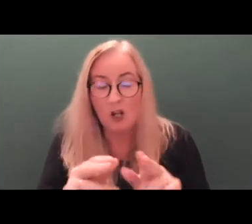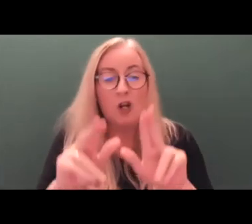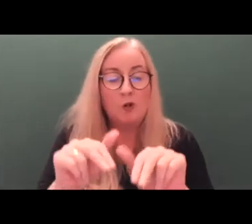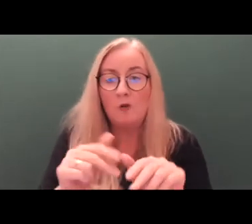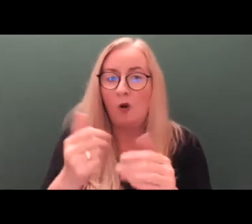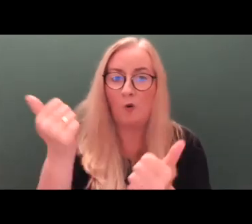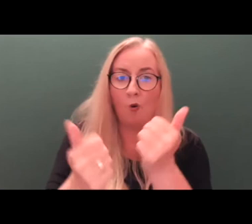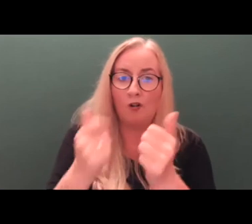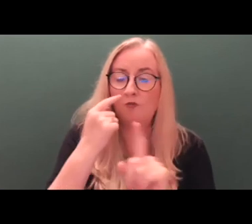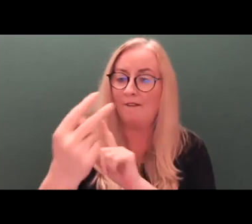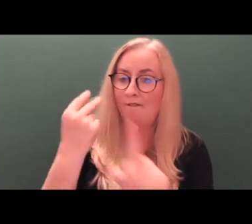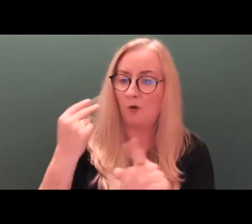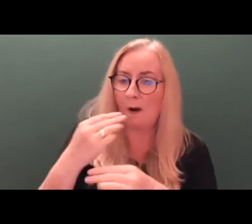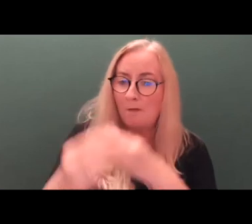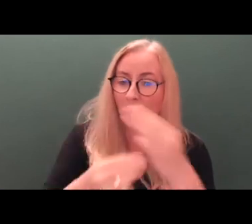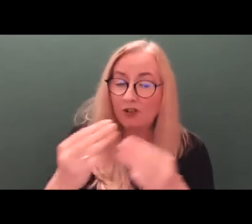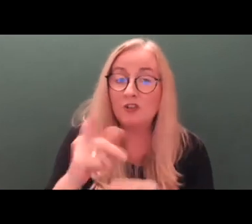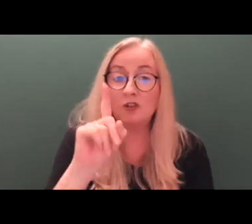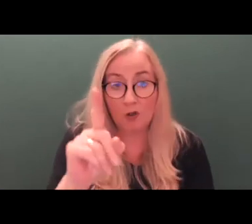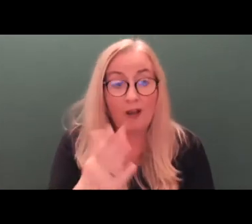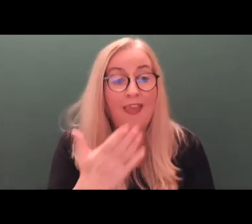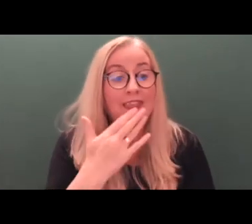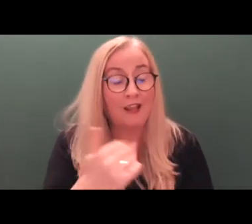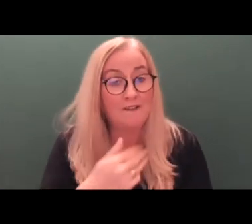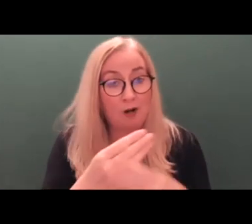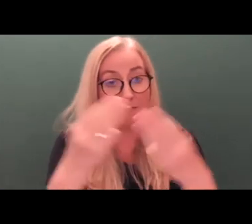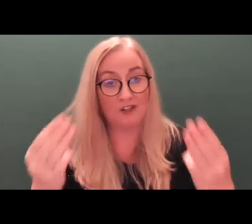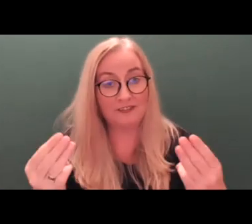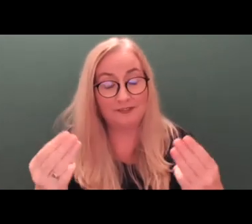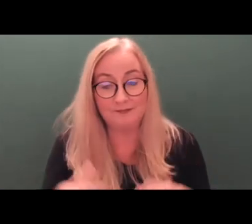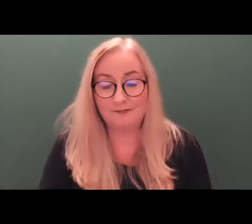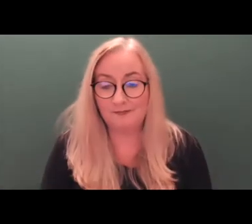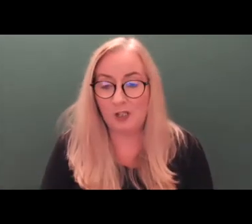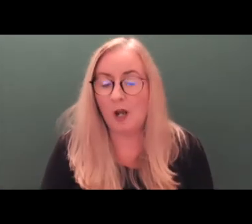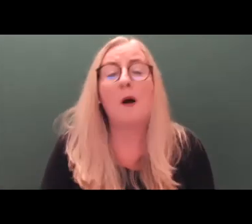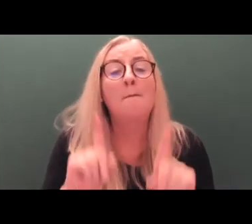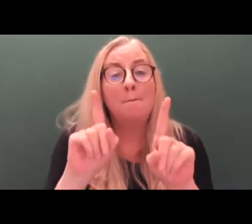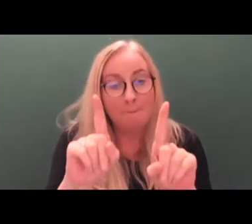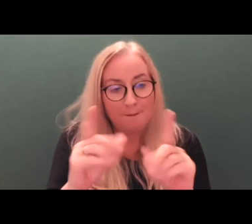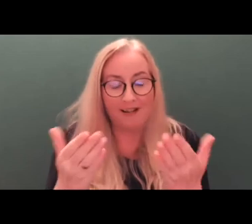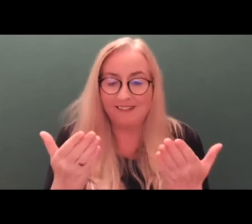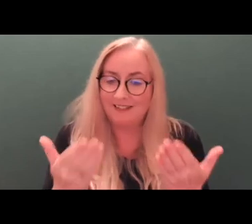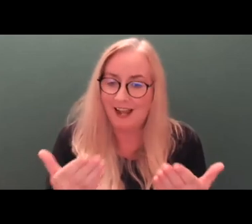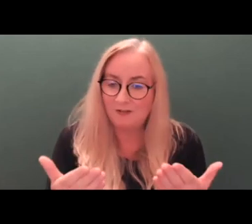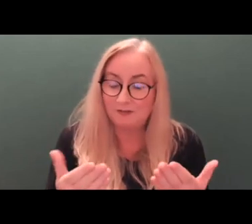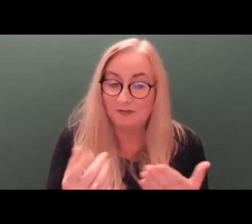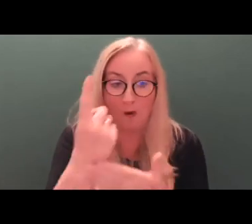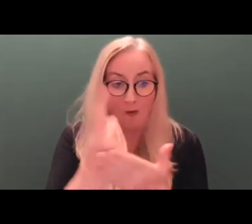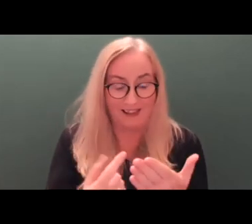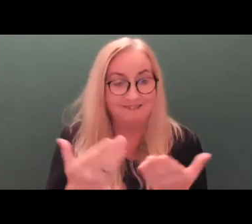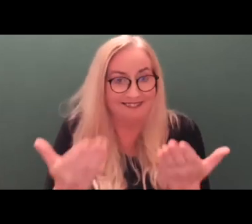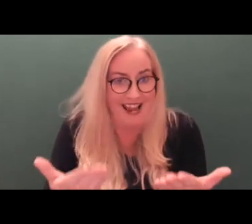Thank you very much. It only remains for me,